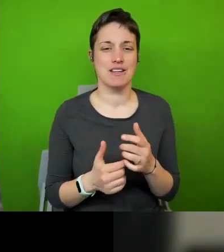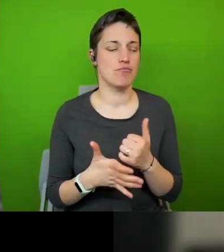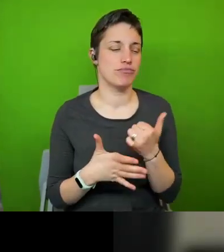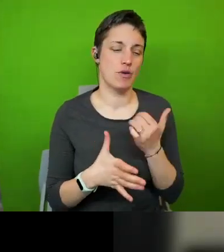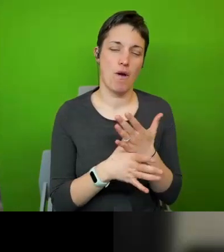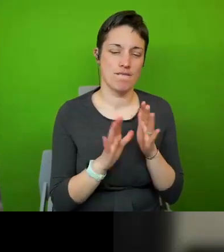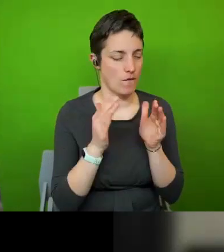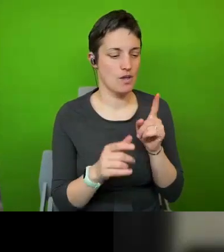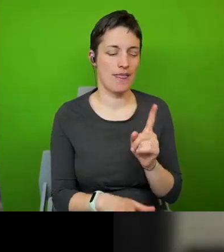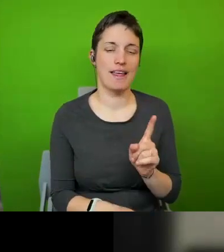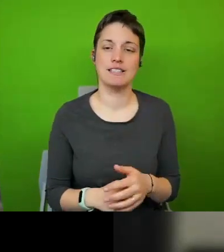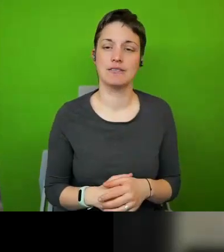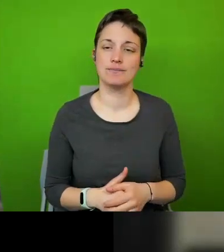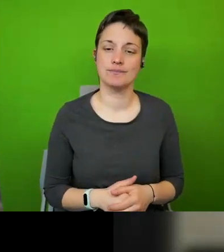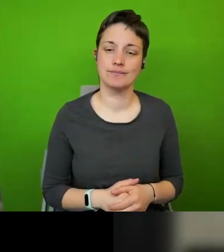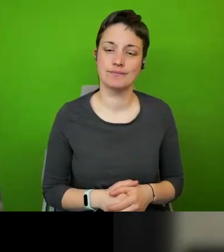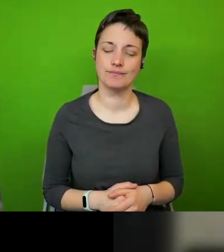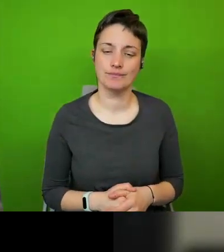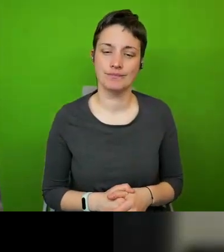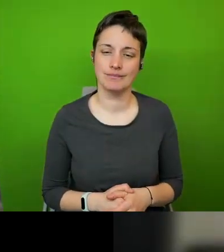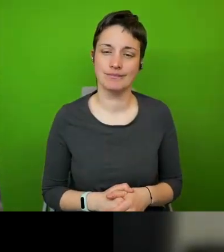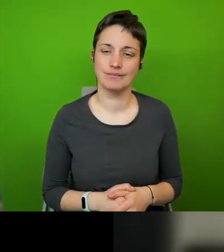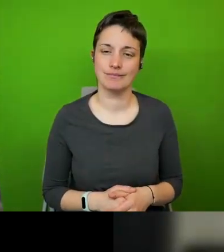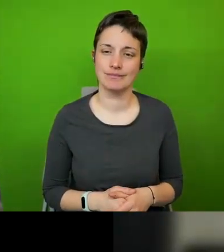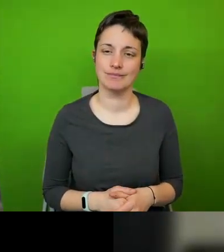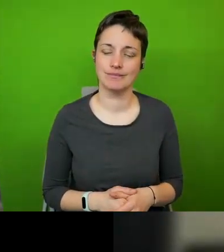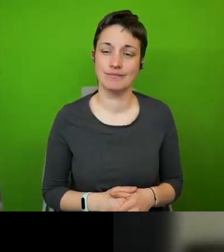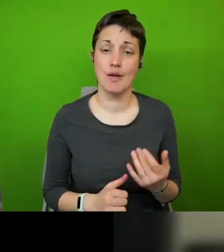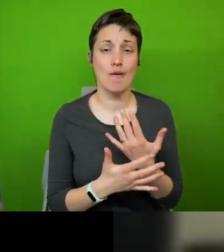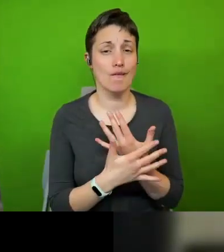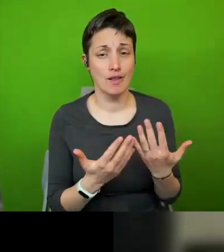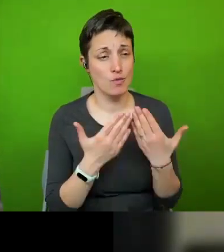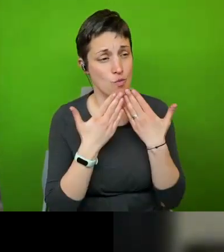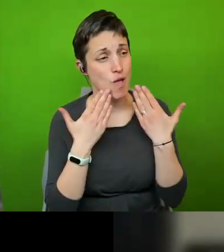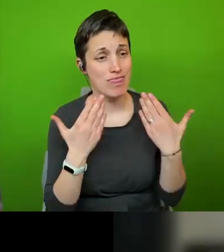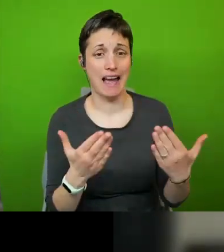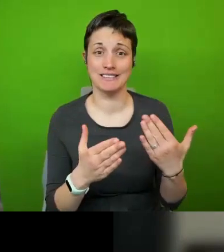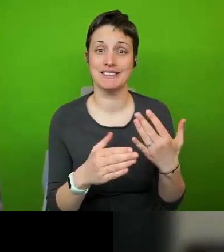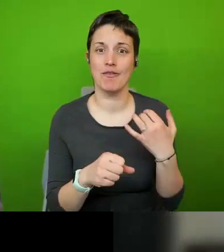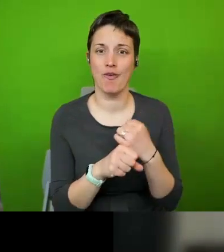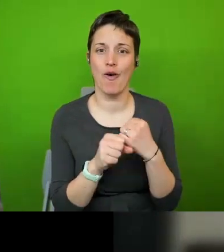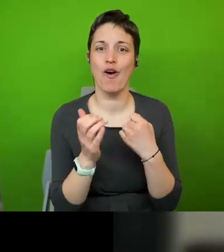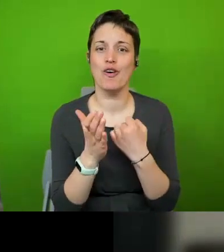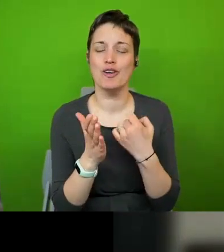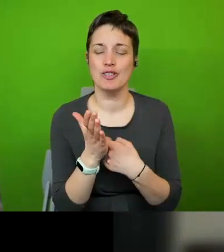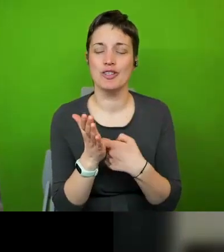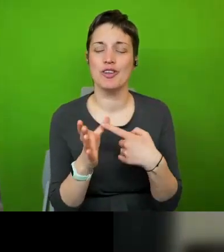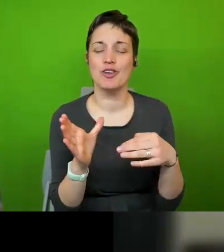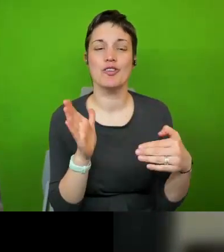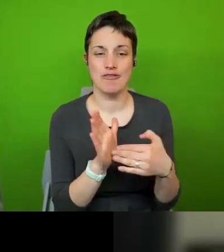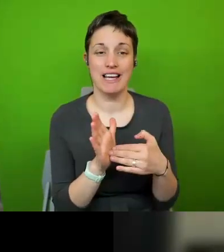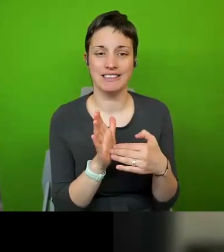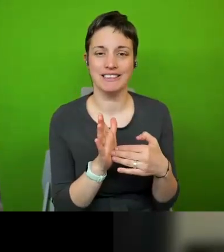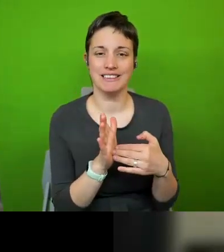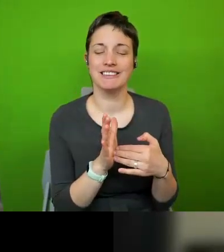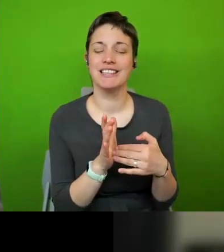um so um you know we've got a lot to thank brats for and we're delighted that you've been able